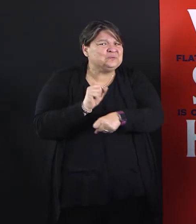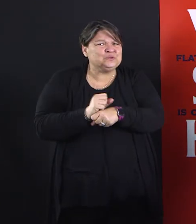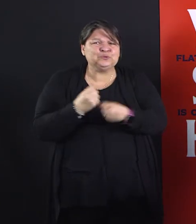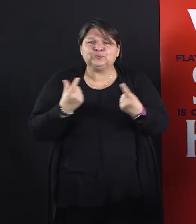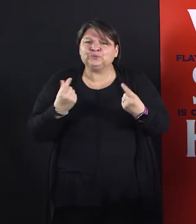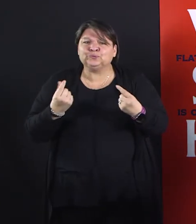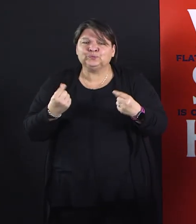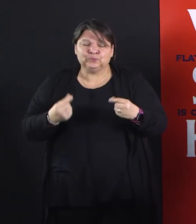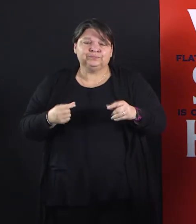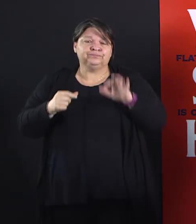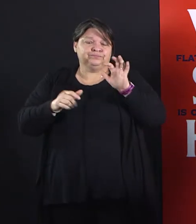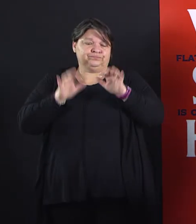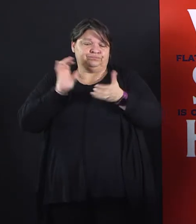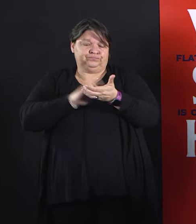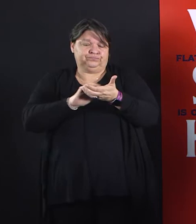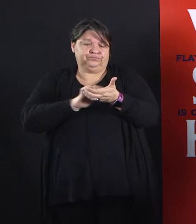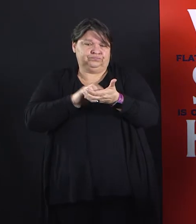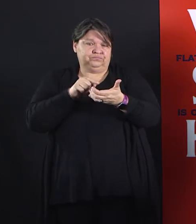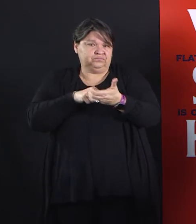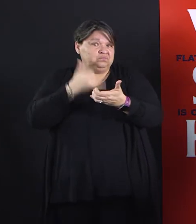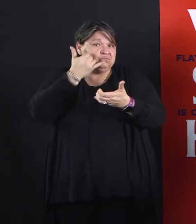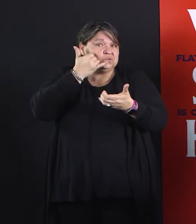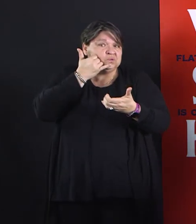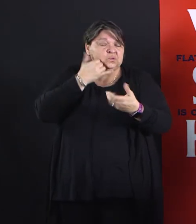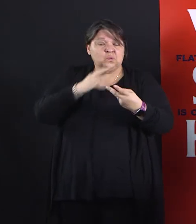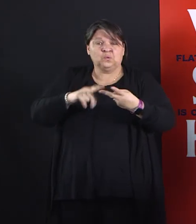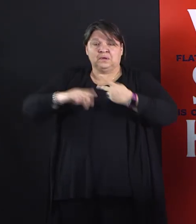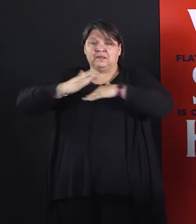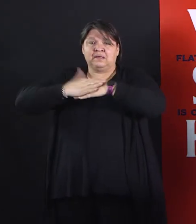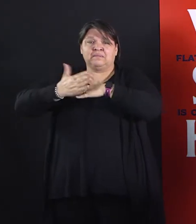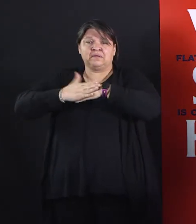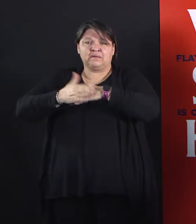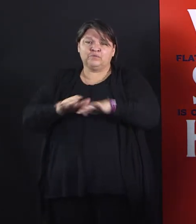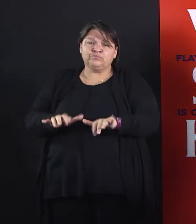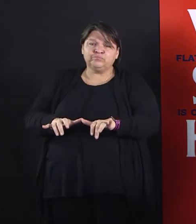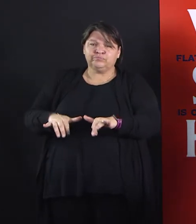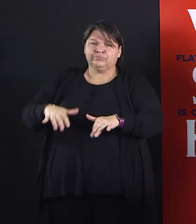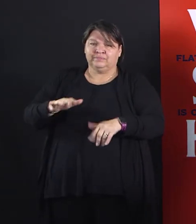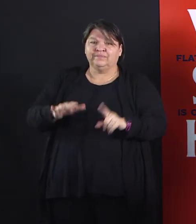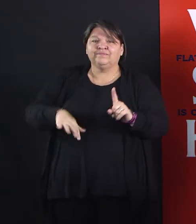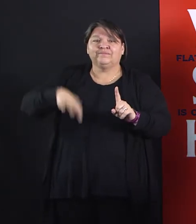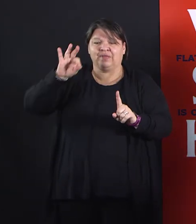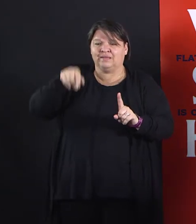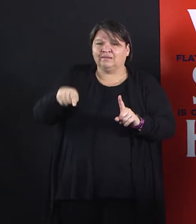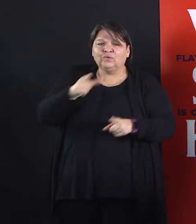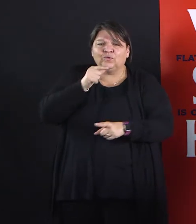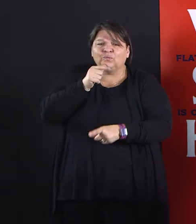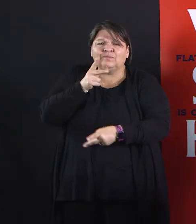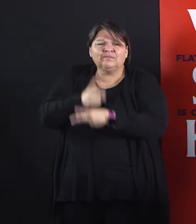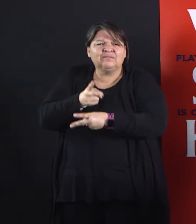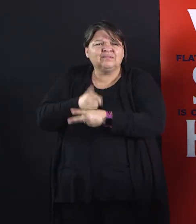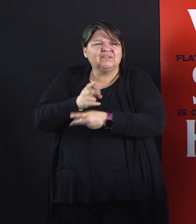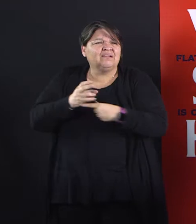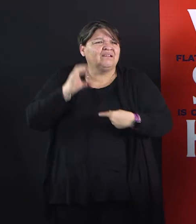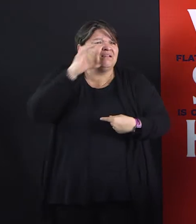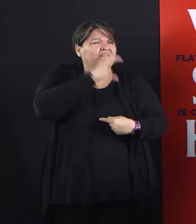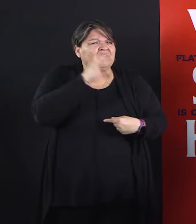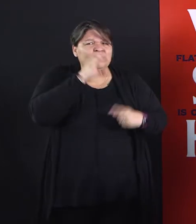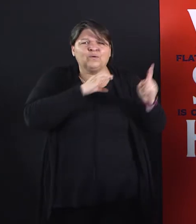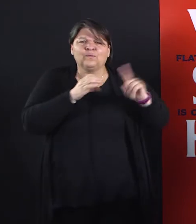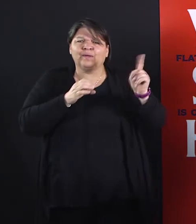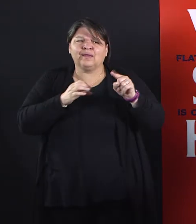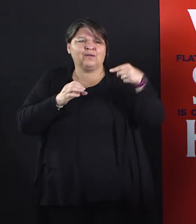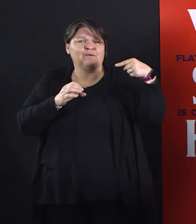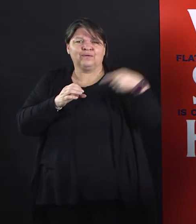an available child care program near either your work or your home, and then search to see immediately if your age of child is going to have an available